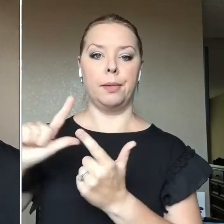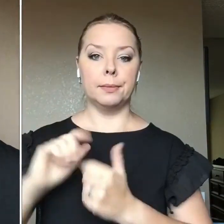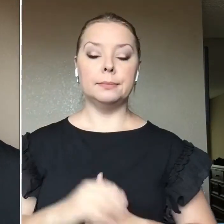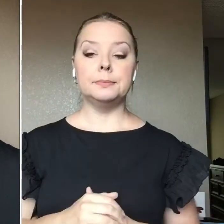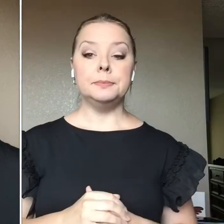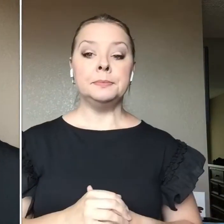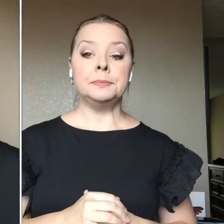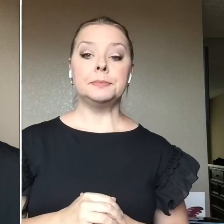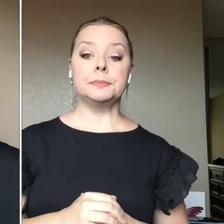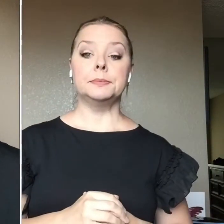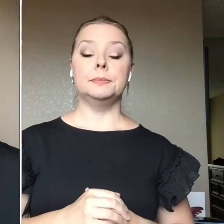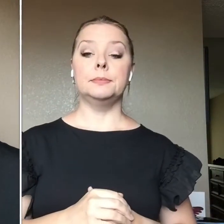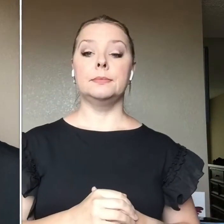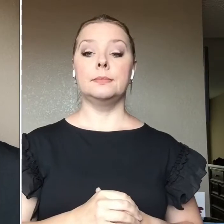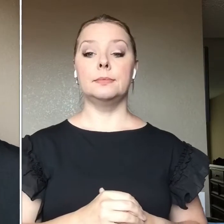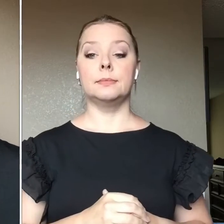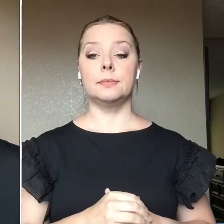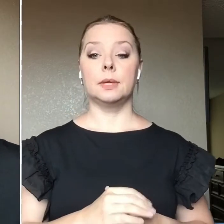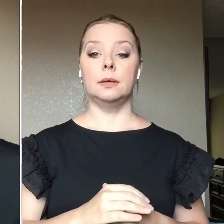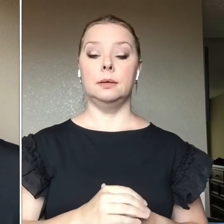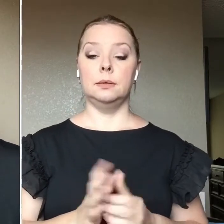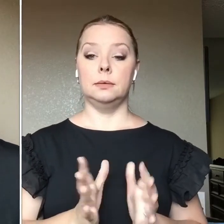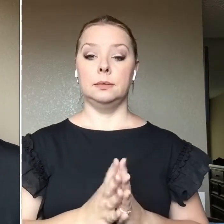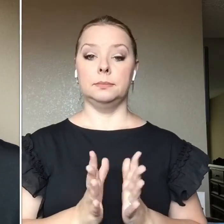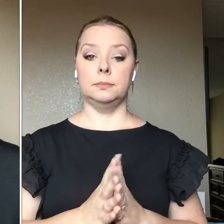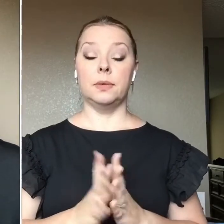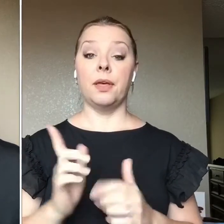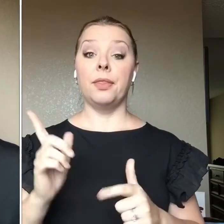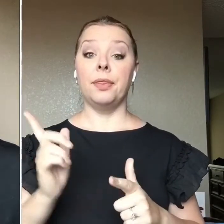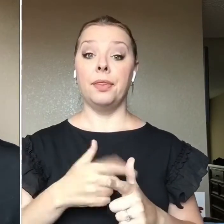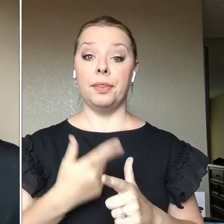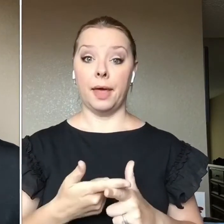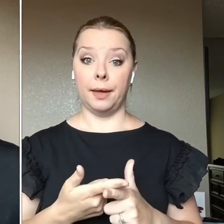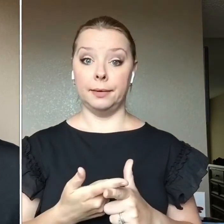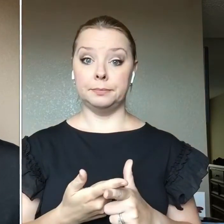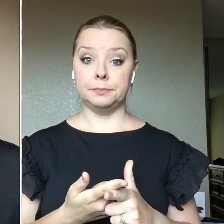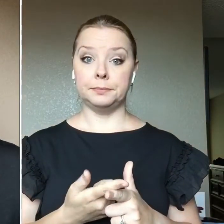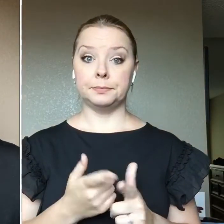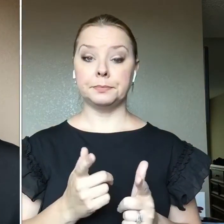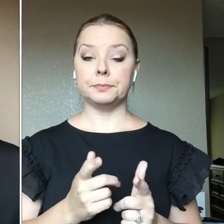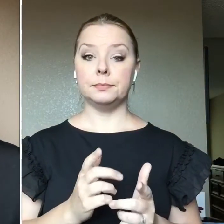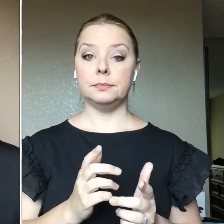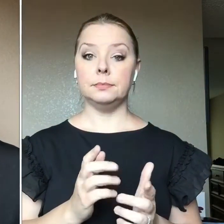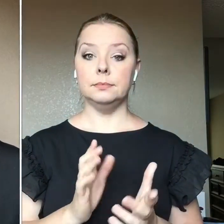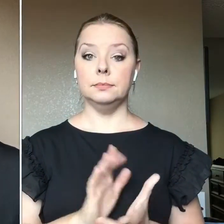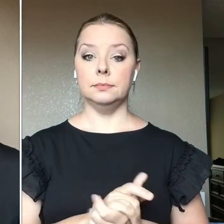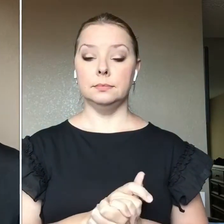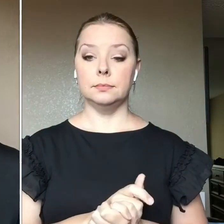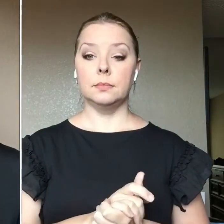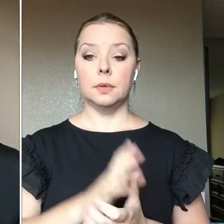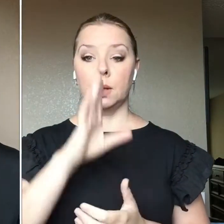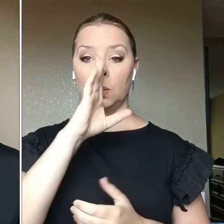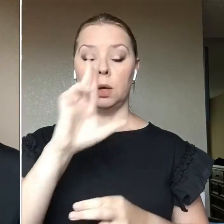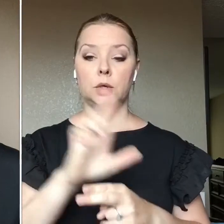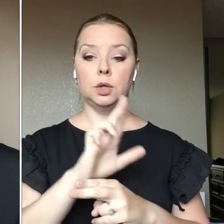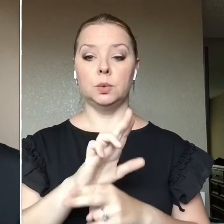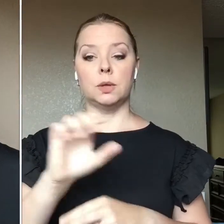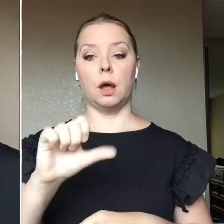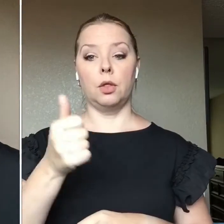then we're going to go with another ELF brush because why